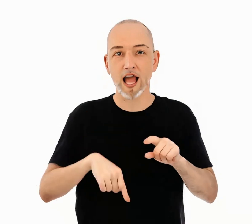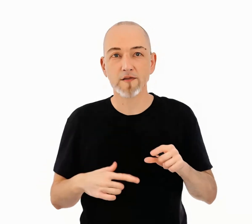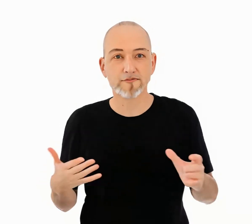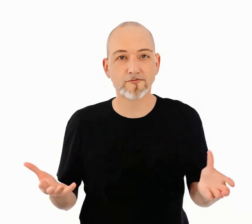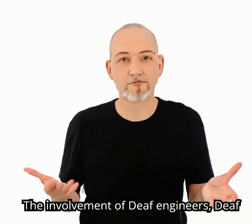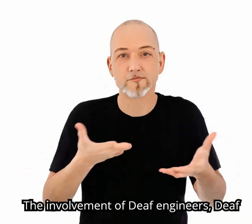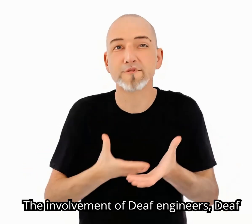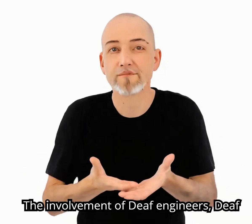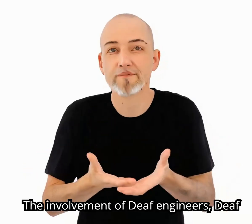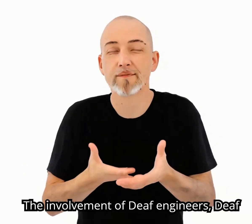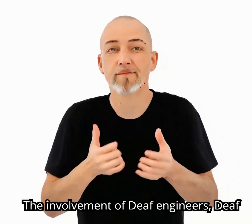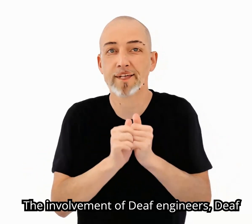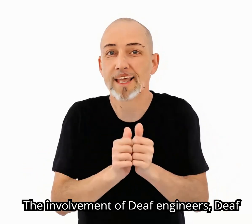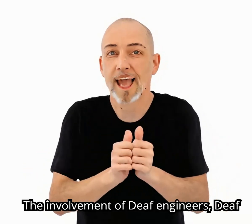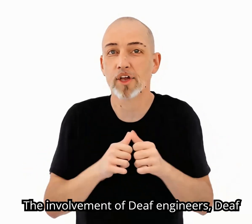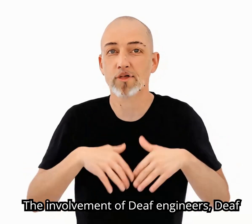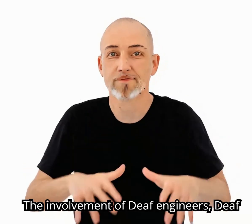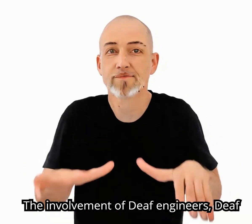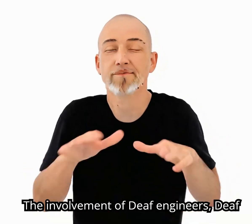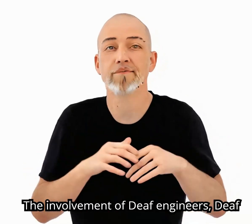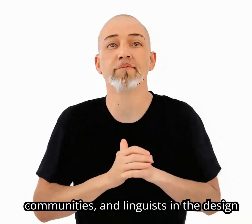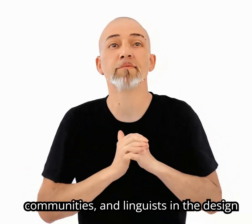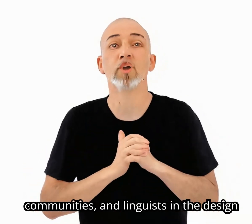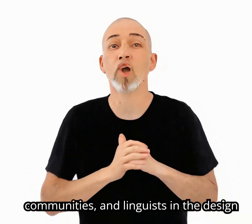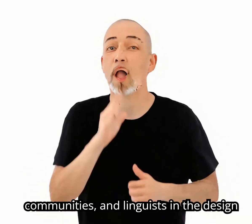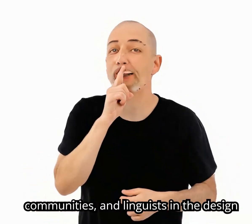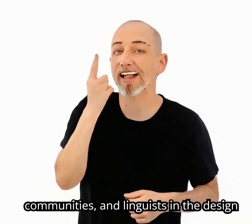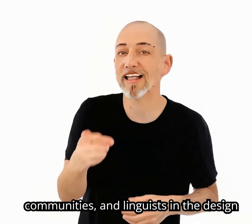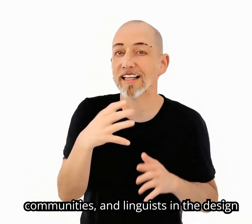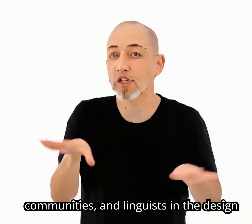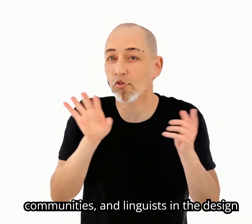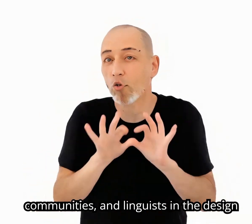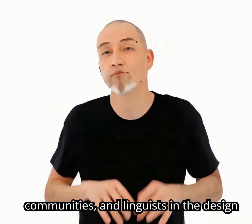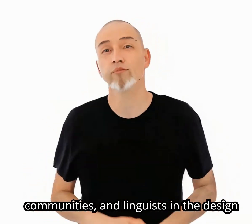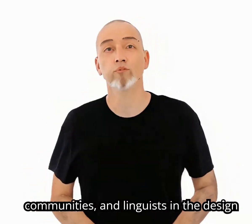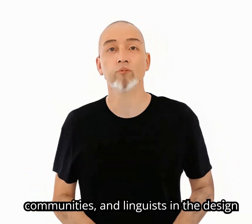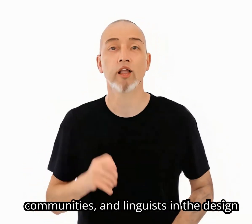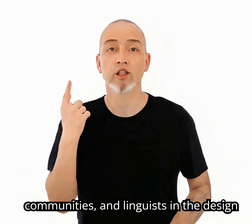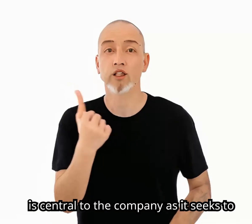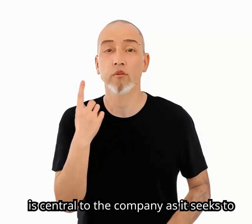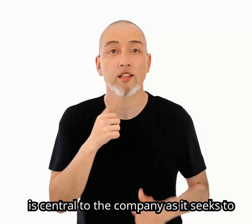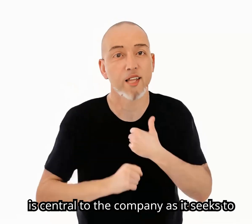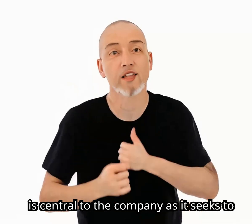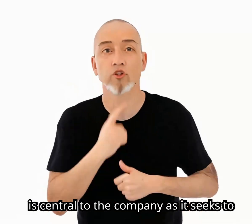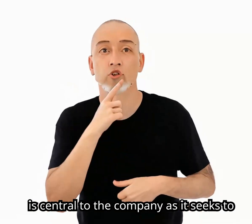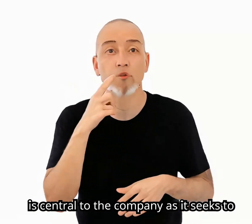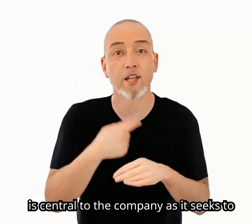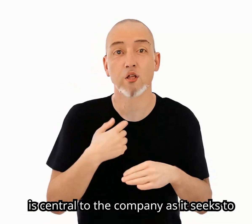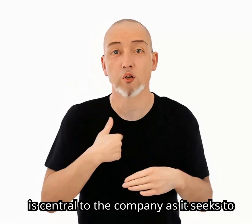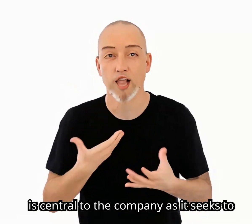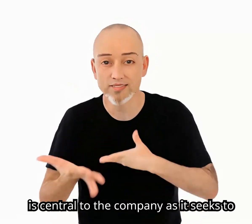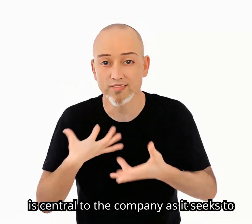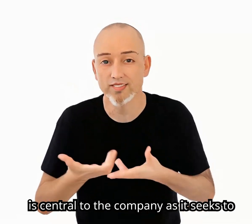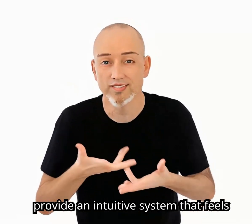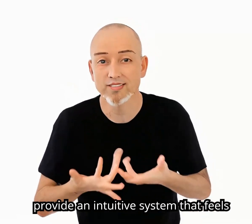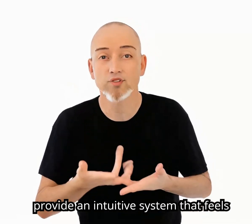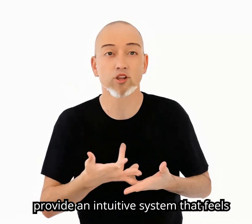The involvement of deaf engineers, deaf communities, and linguists in the design is central to the company as it seeks to provide an